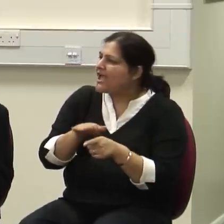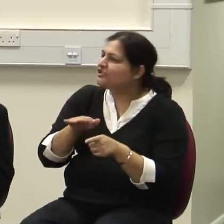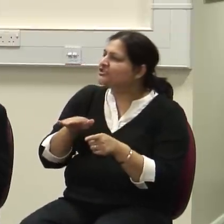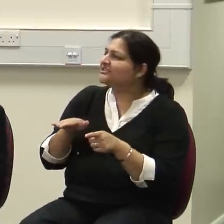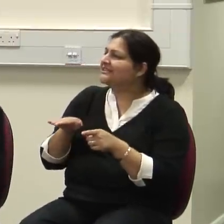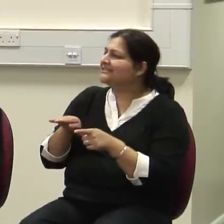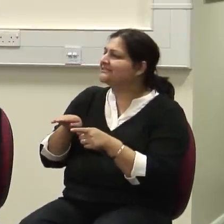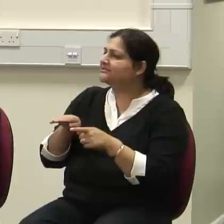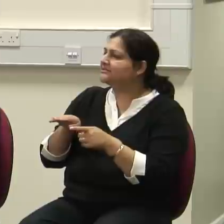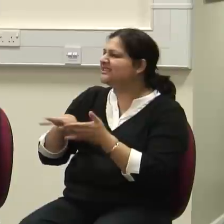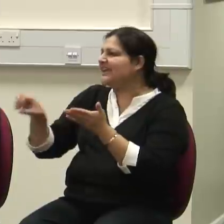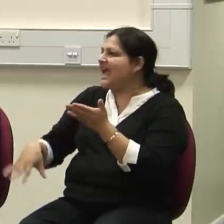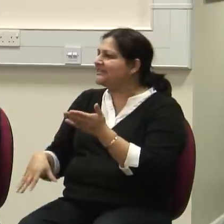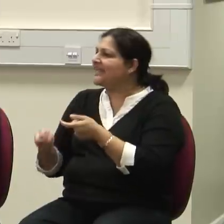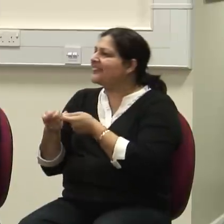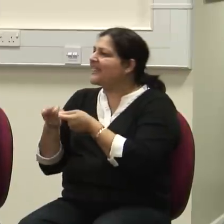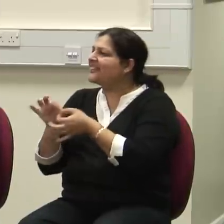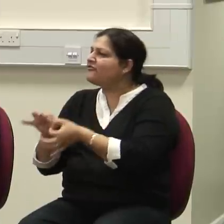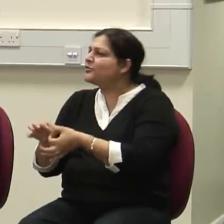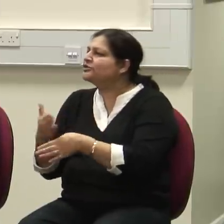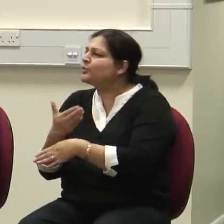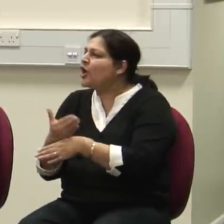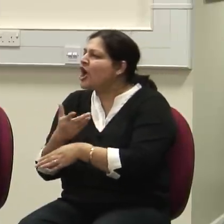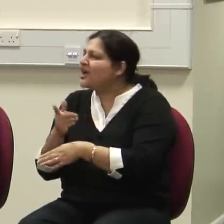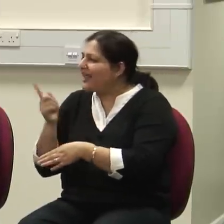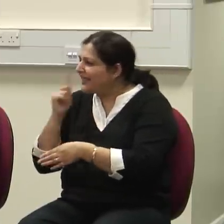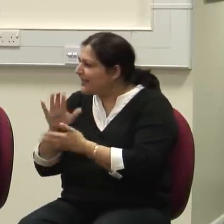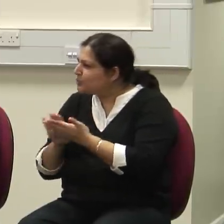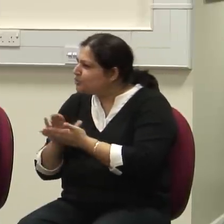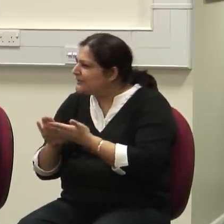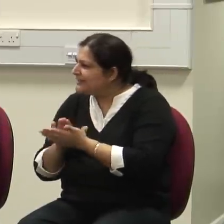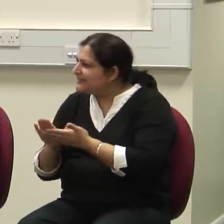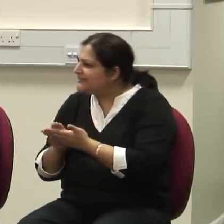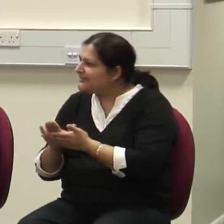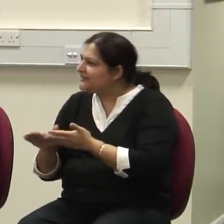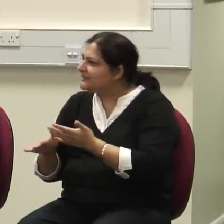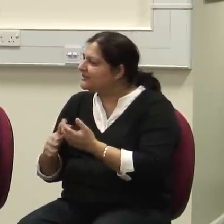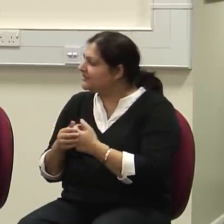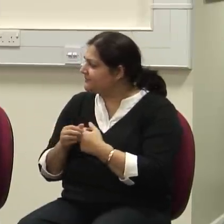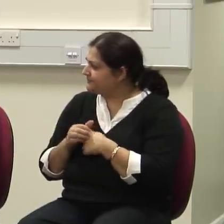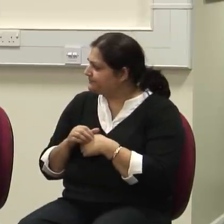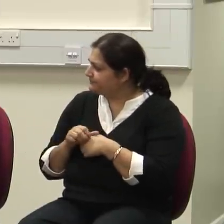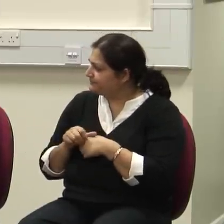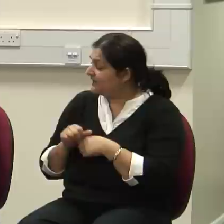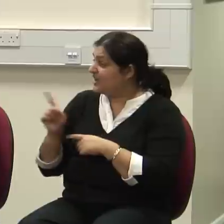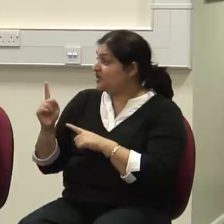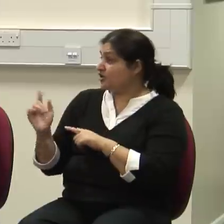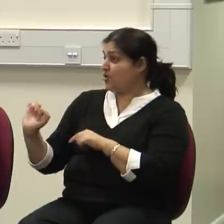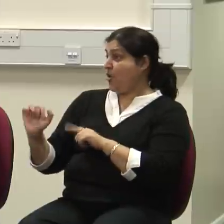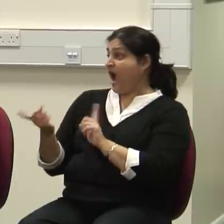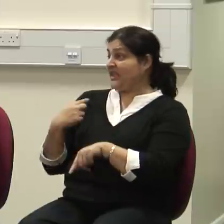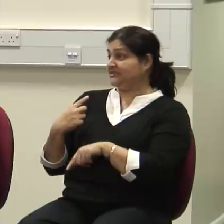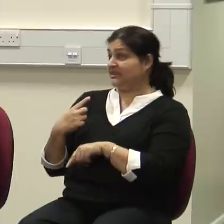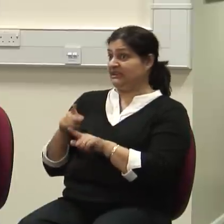don't know. I think your, excuse me, your answer to the question is probably as good as mine or better.